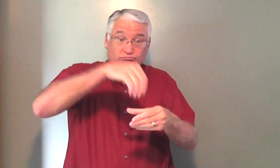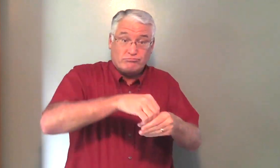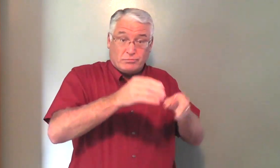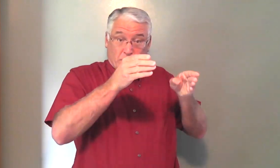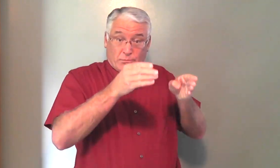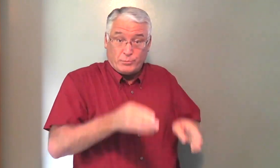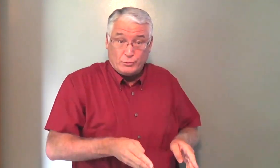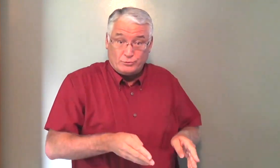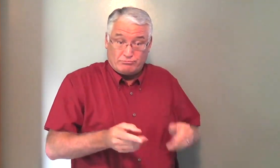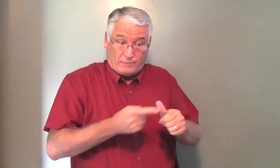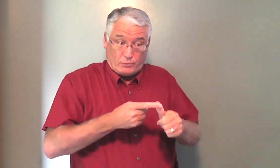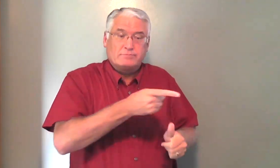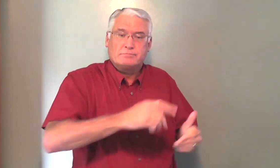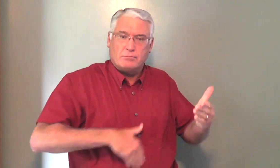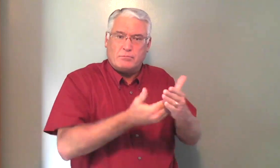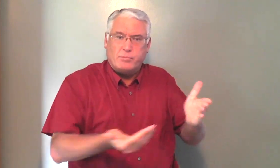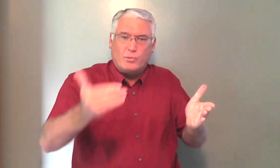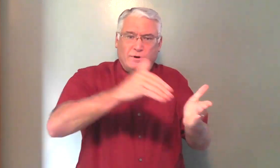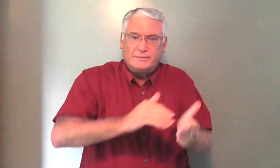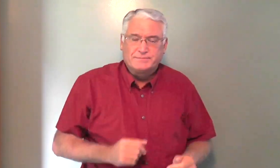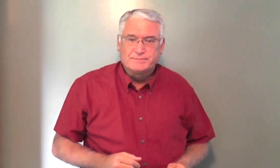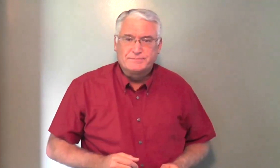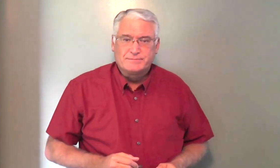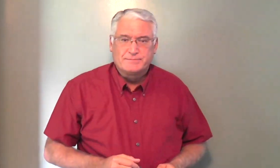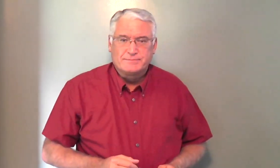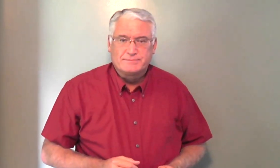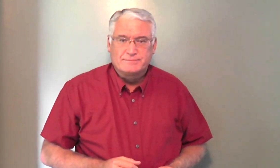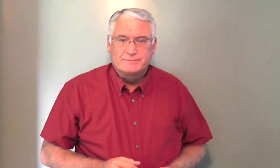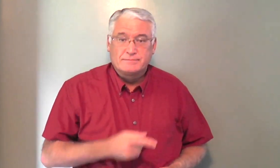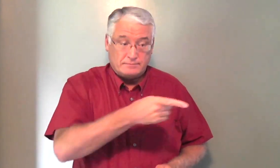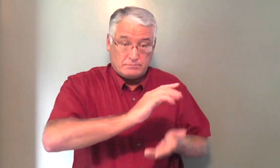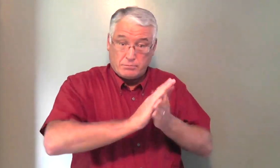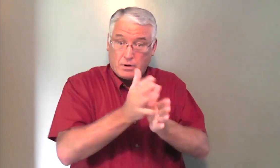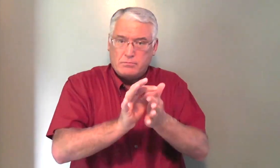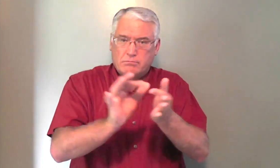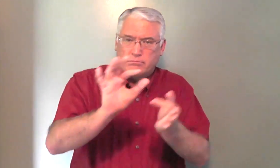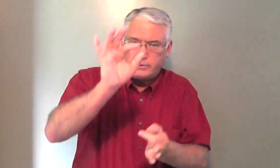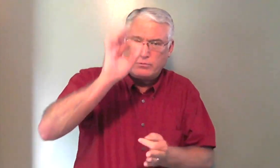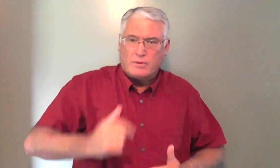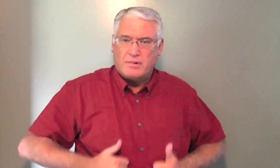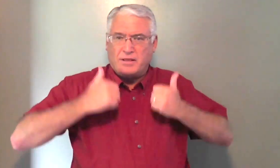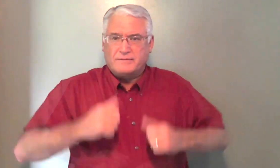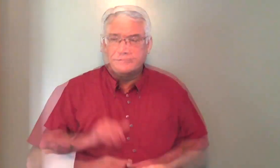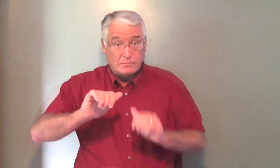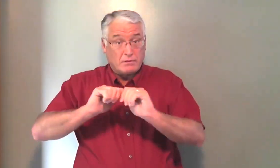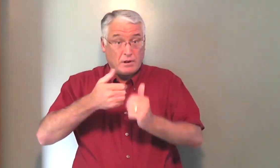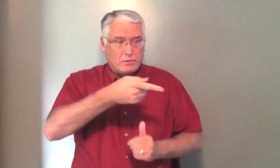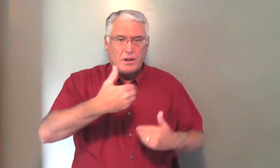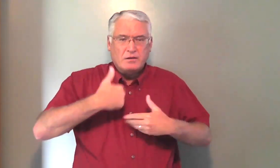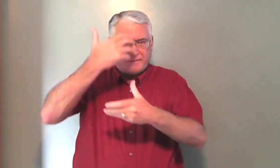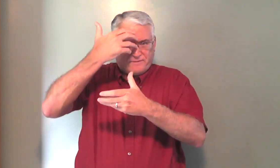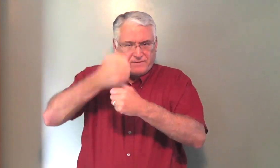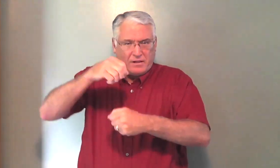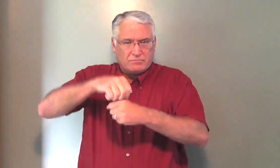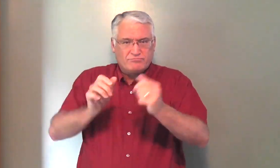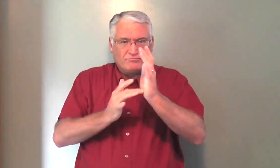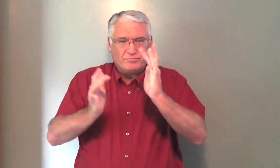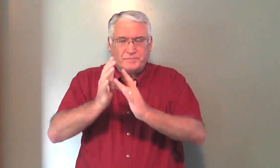Holy Spirit is involved in the person before he's born again. And He makes him spiritually alive. That's how he has faith in